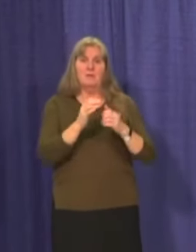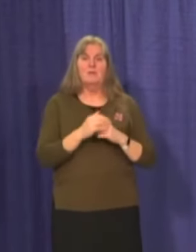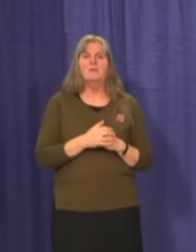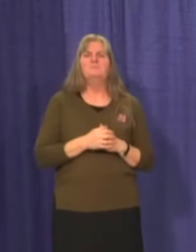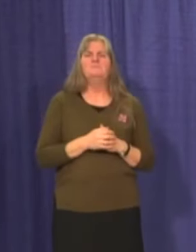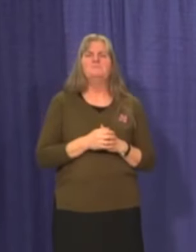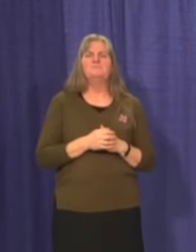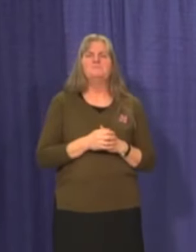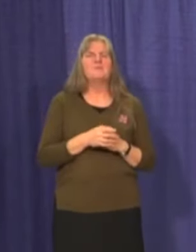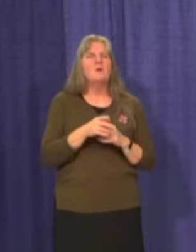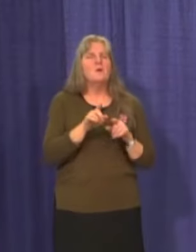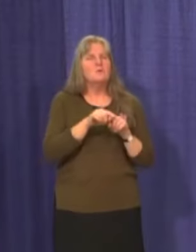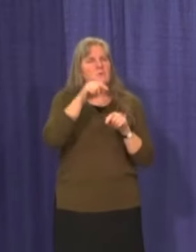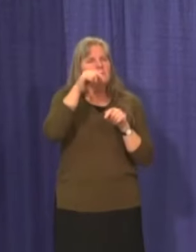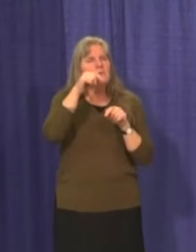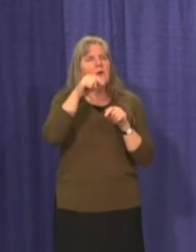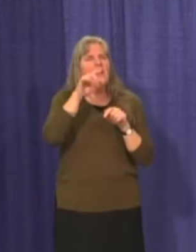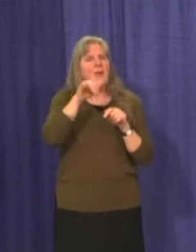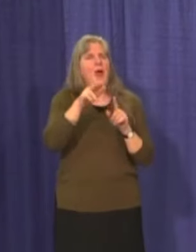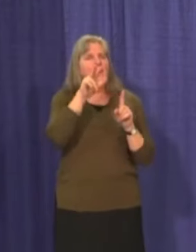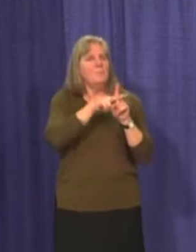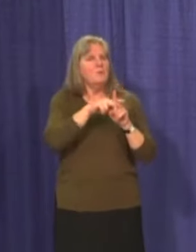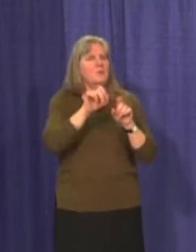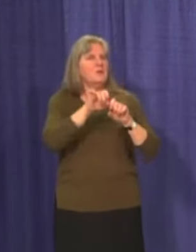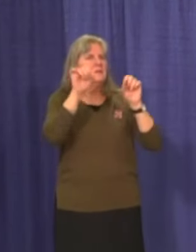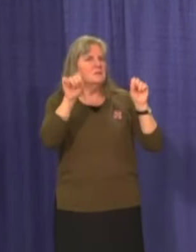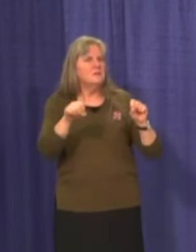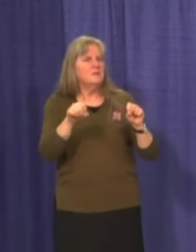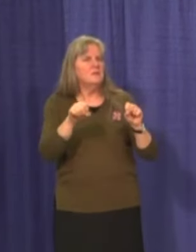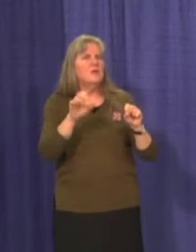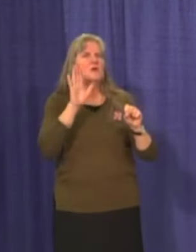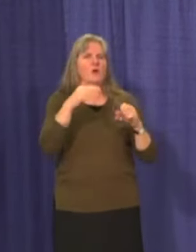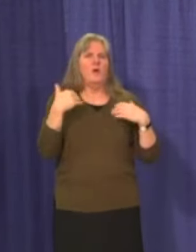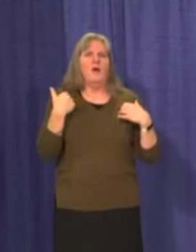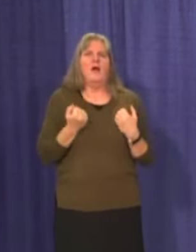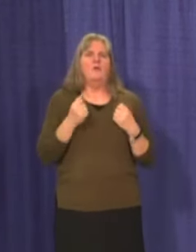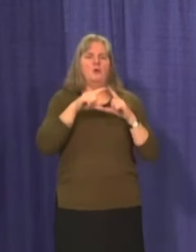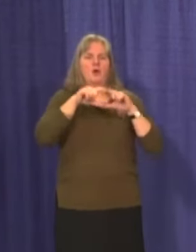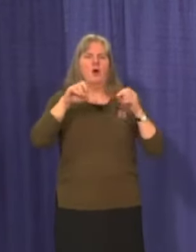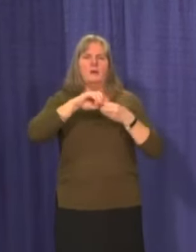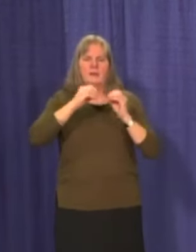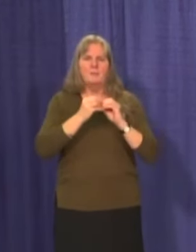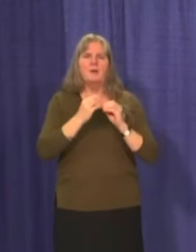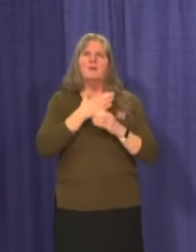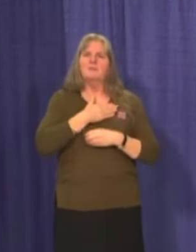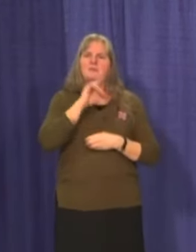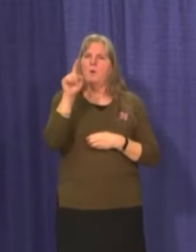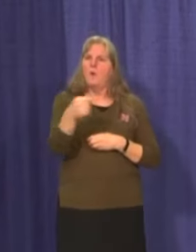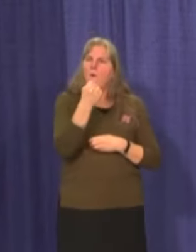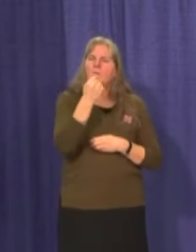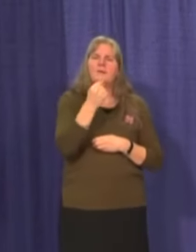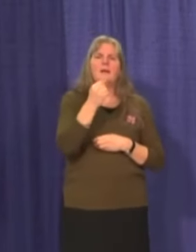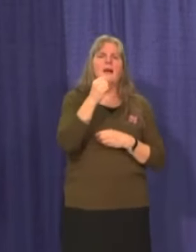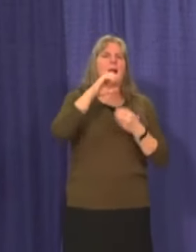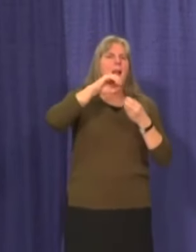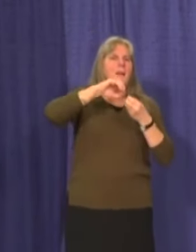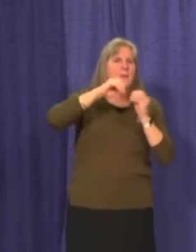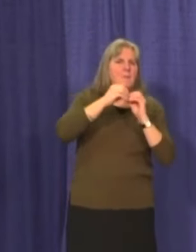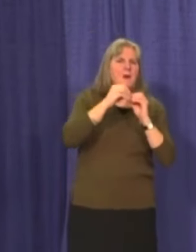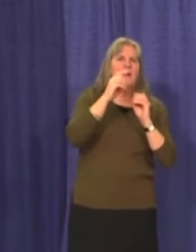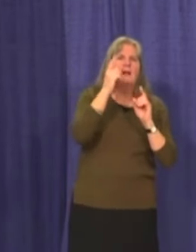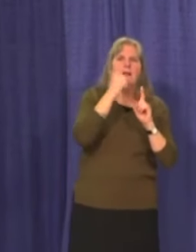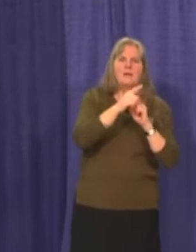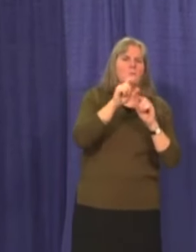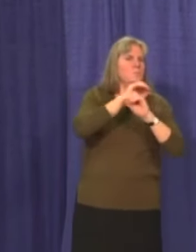A quick reminder on the use of the booking system when when entering your health care number, please enter the digits only without dashes